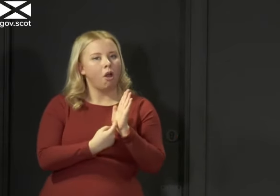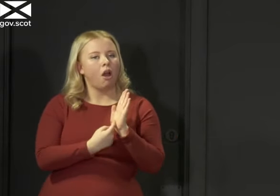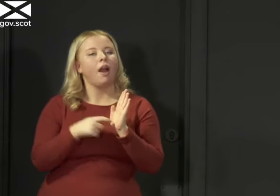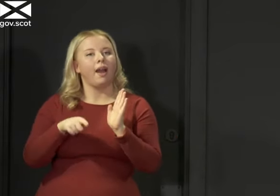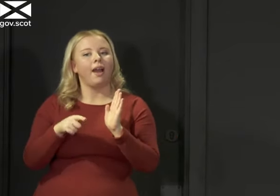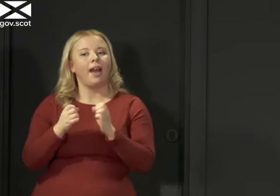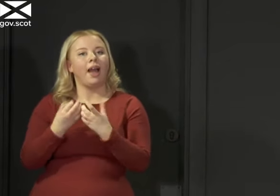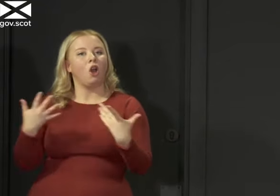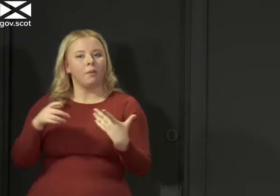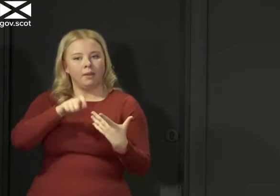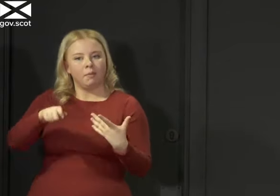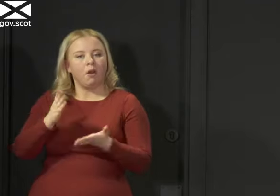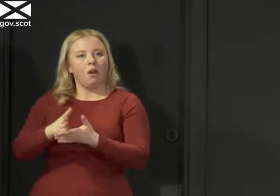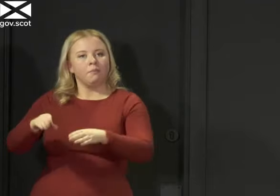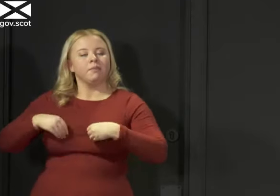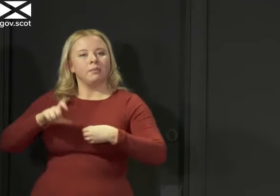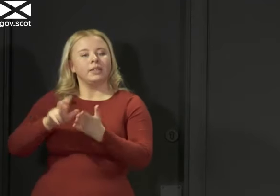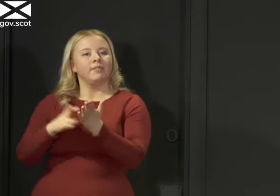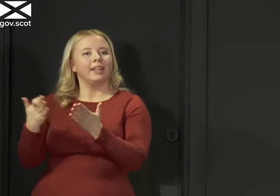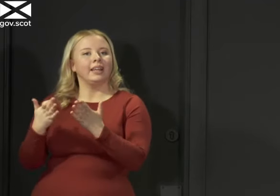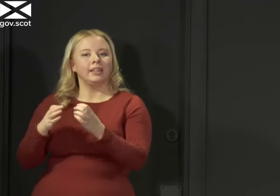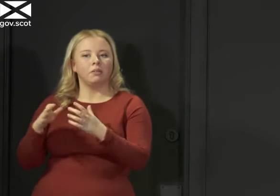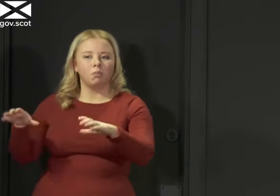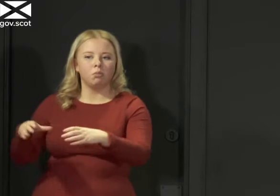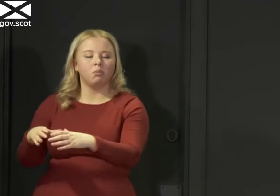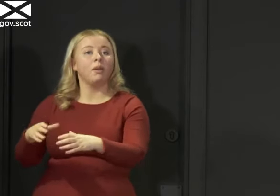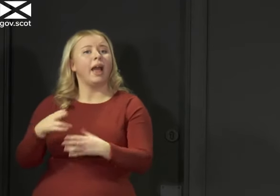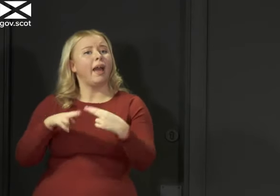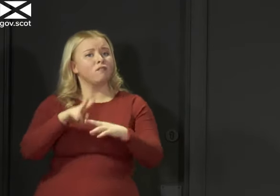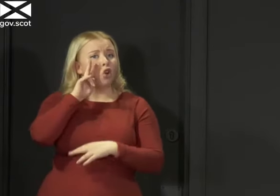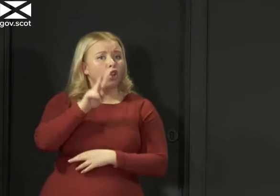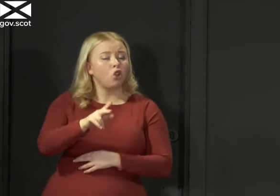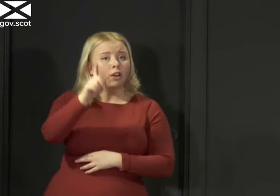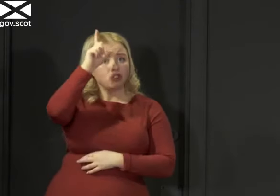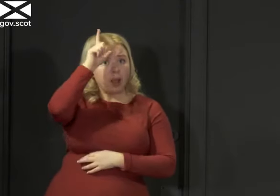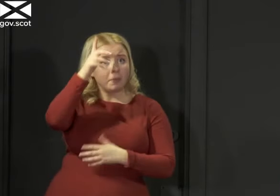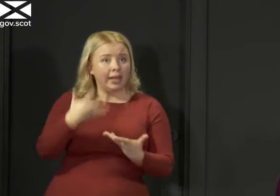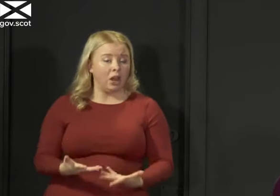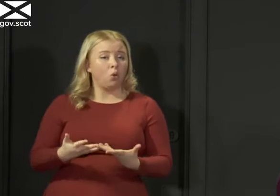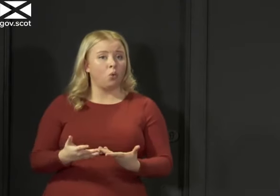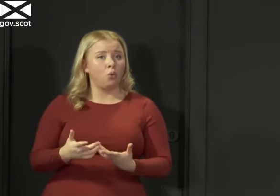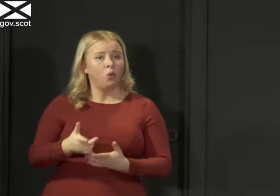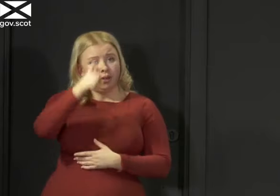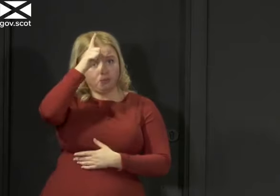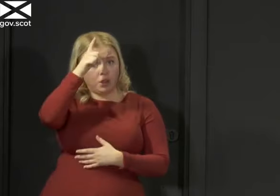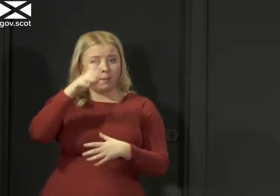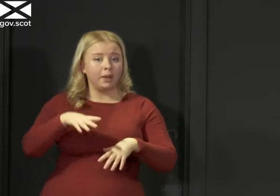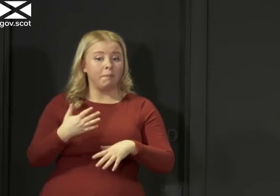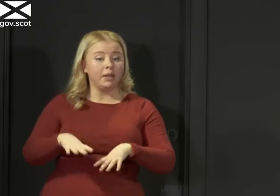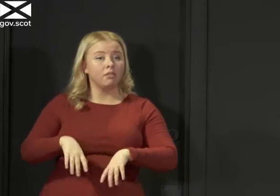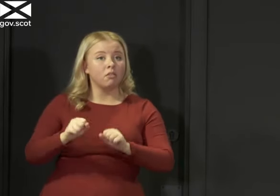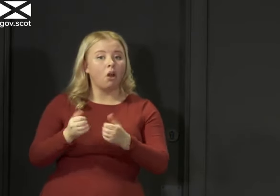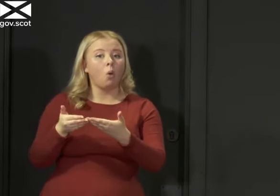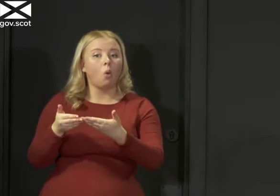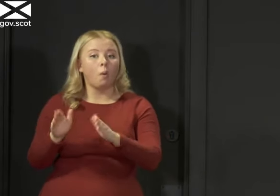incidence of cases that is most important. If you look at Germany right now, Germany has, since it started to ease restrictions,